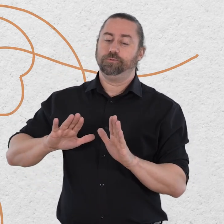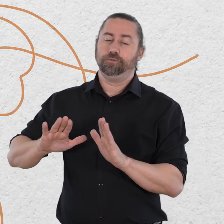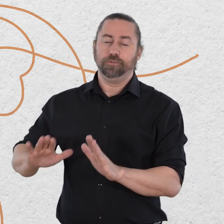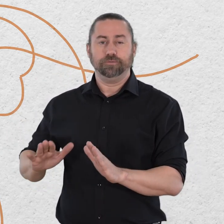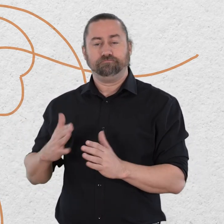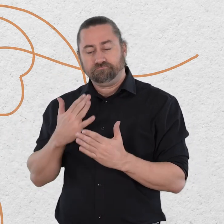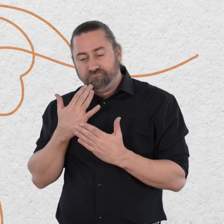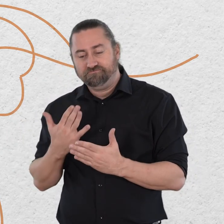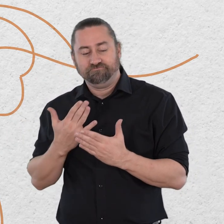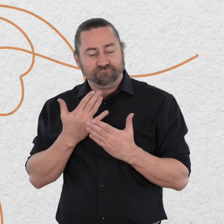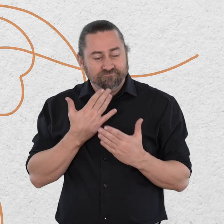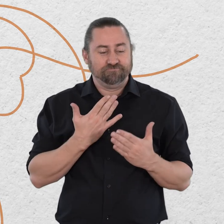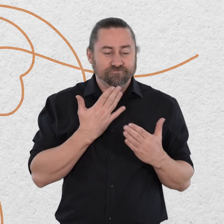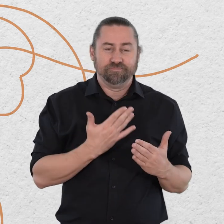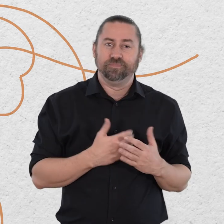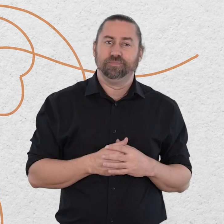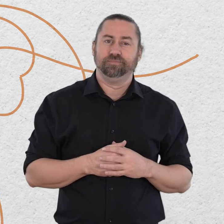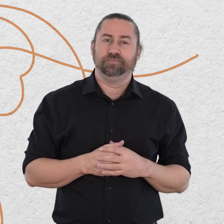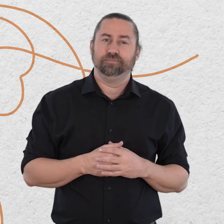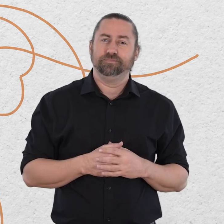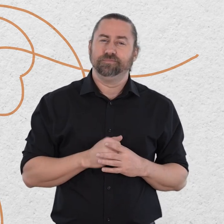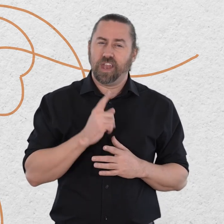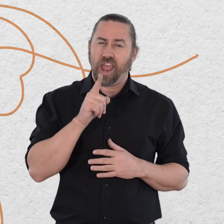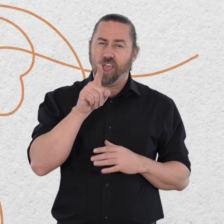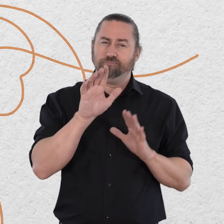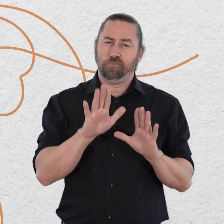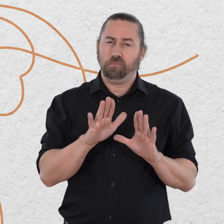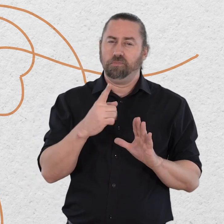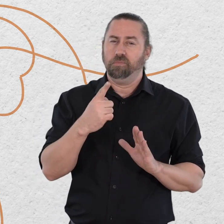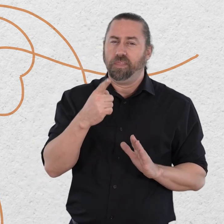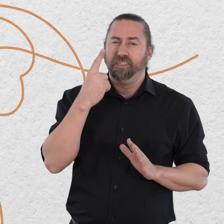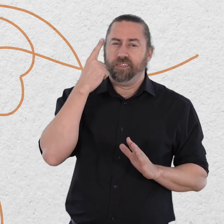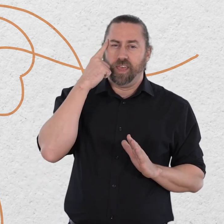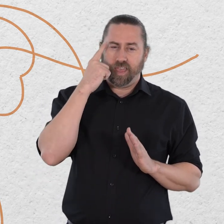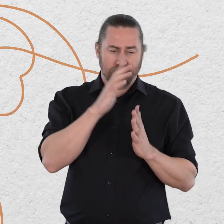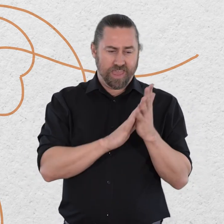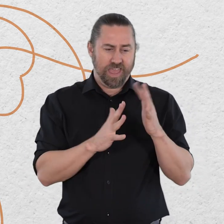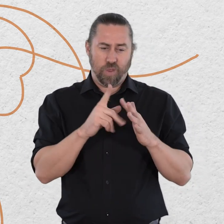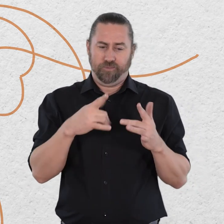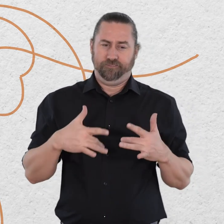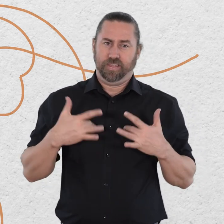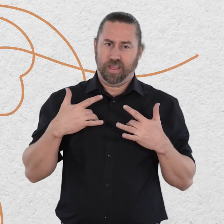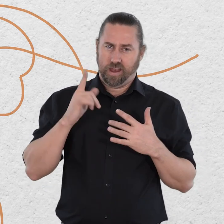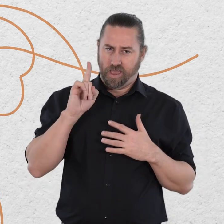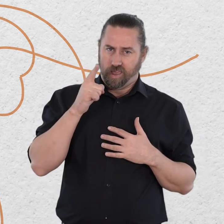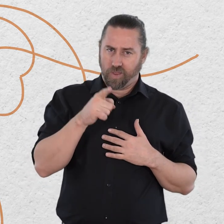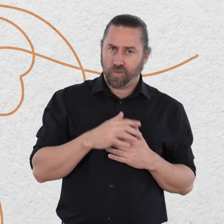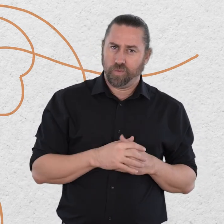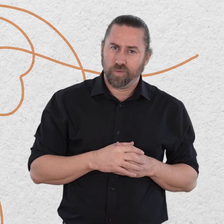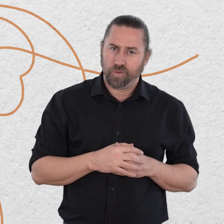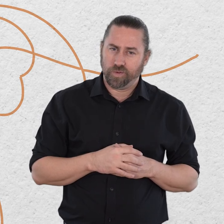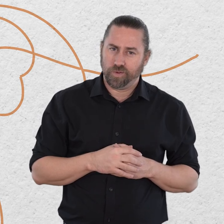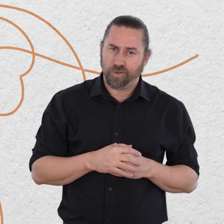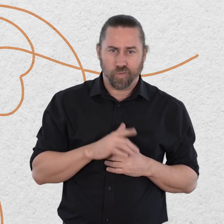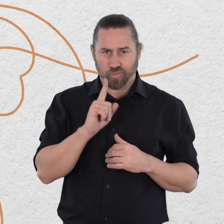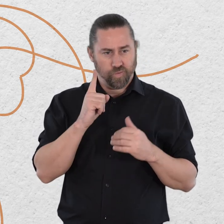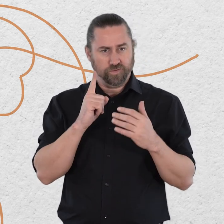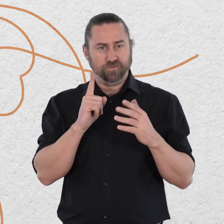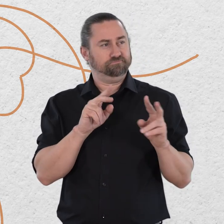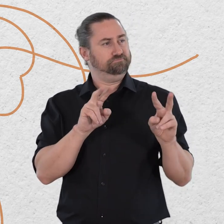just reflecting and really tuning in and noticing what's here for you right now what